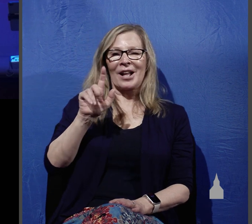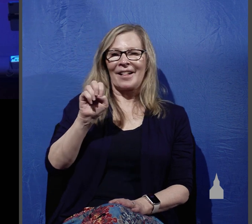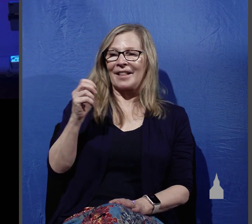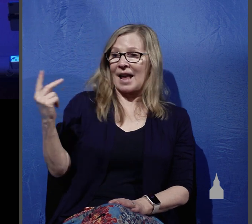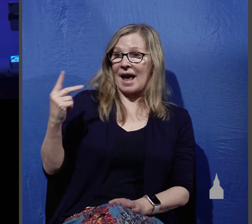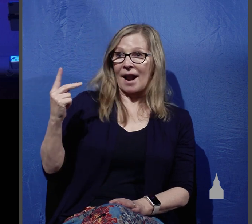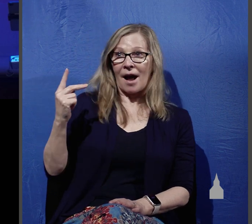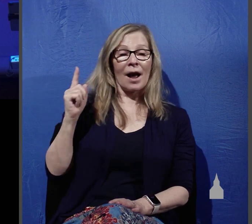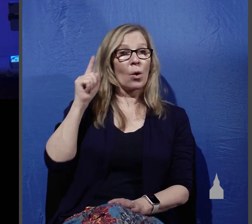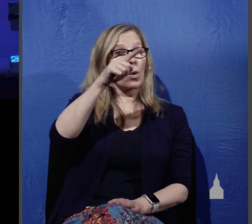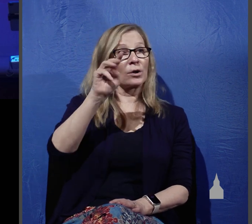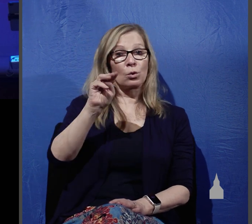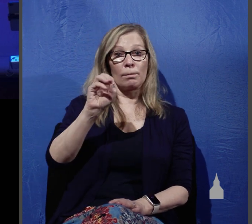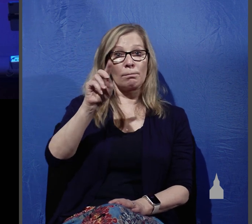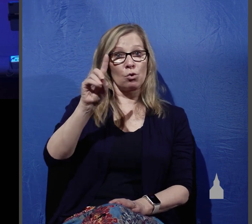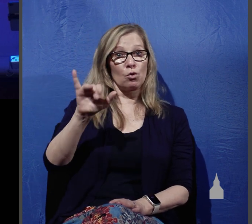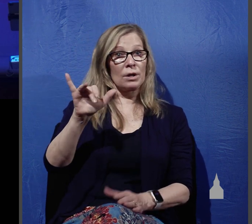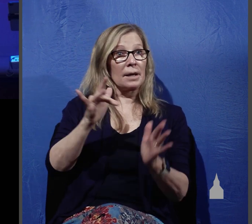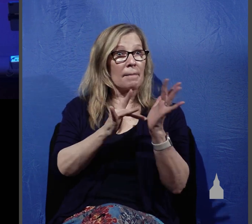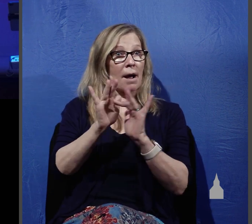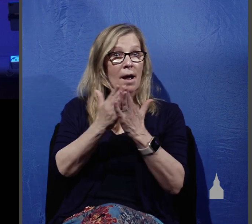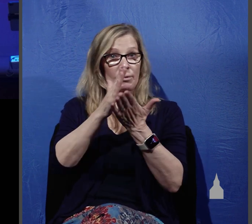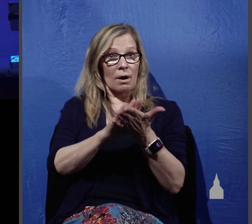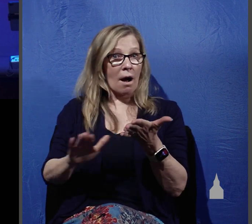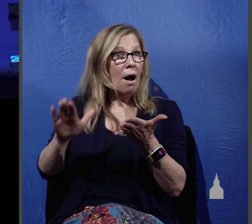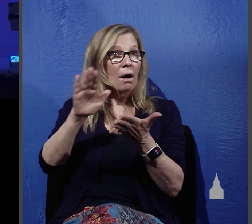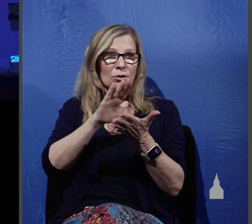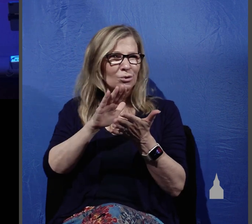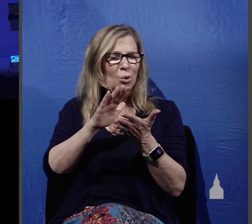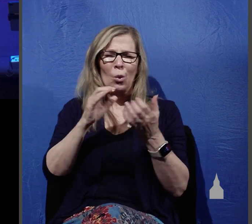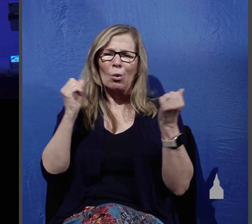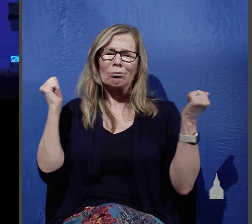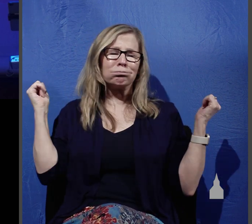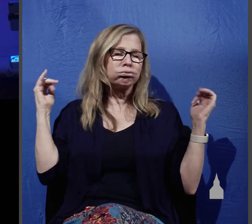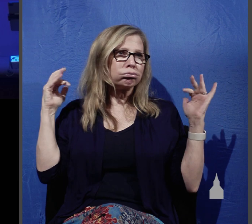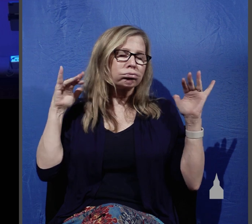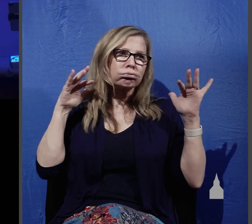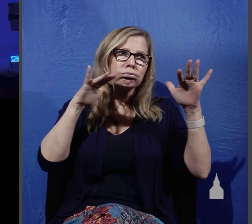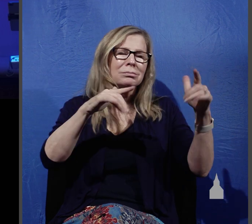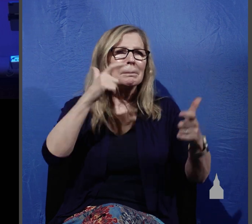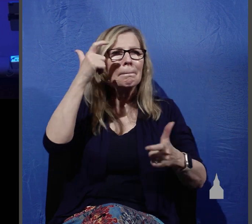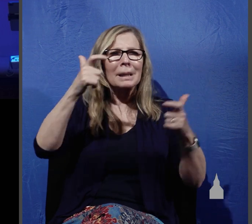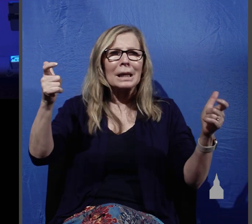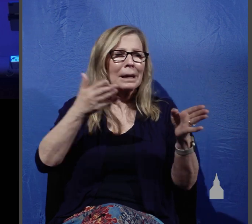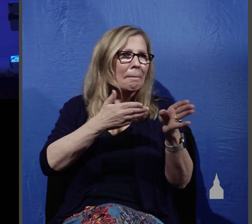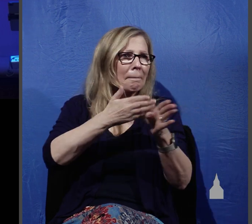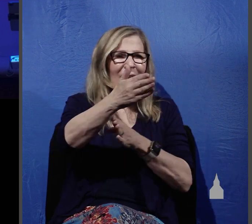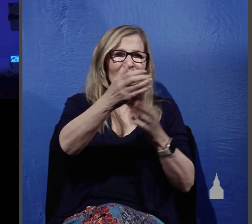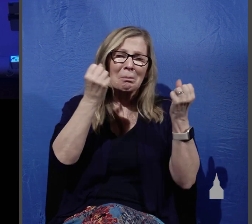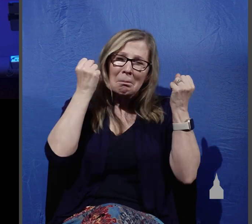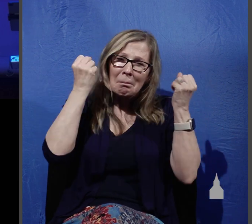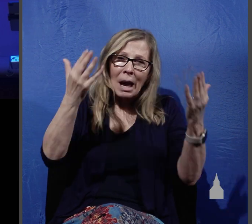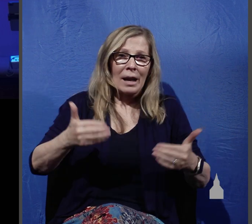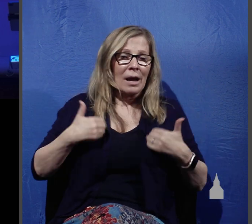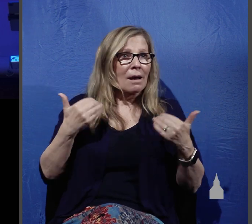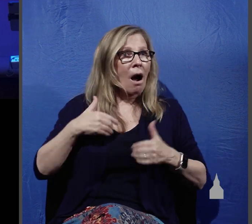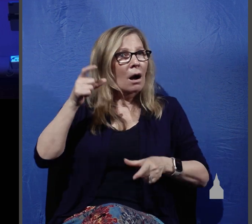was a large large major with many young people in that major preparing to go